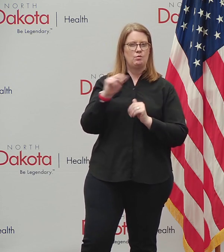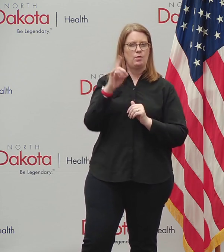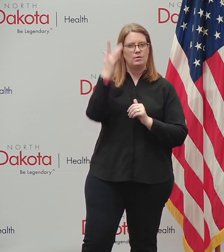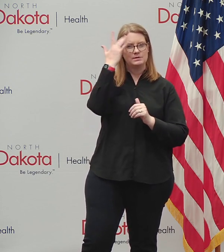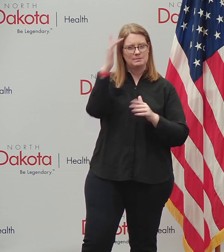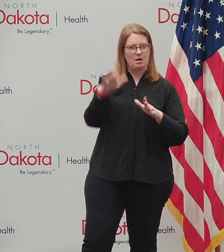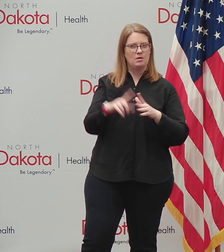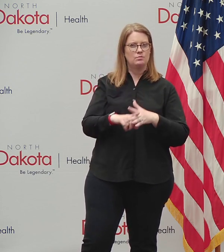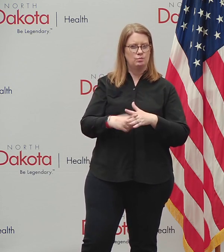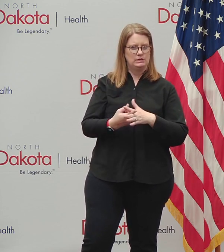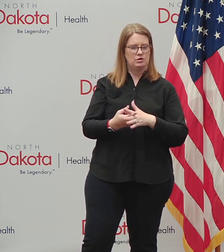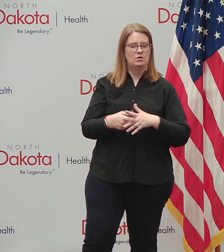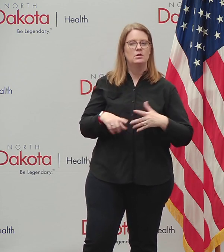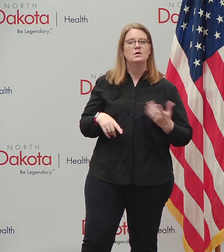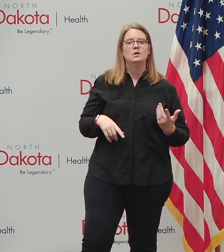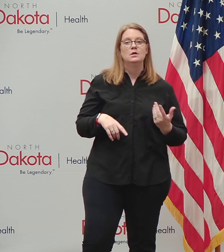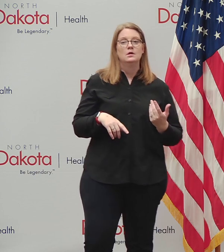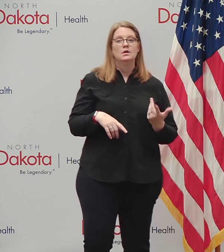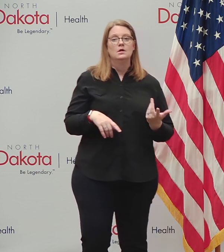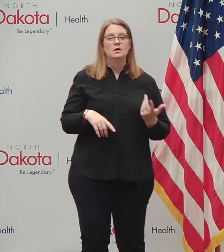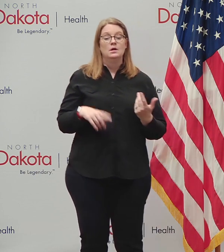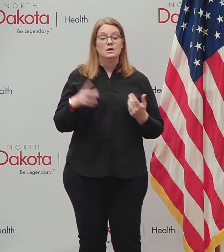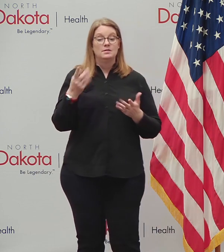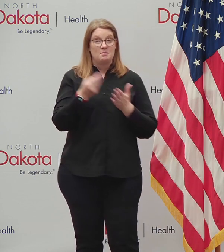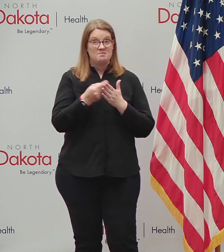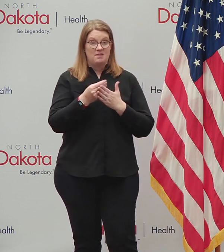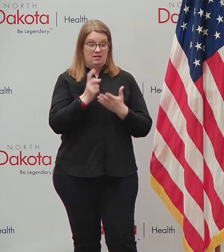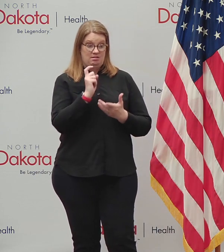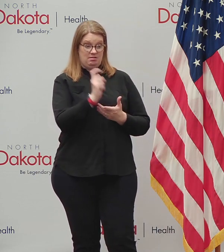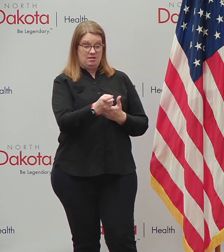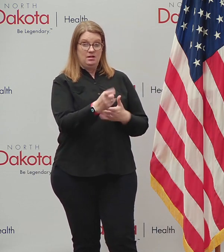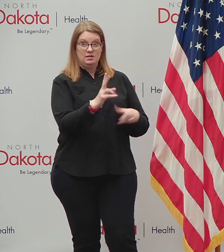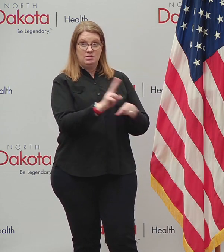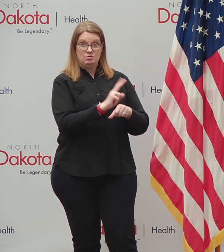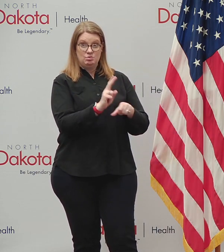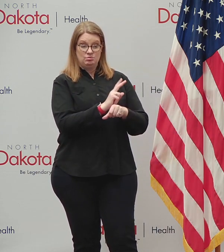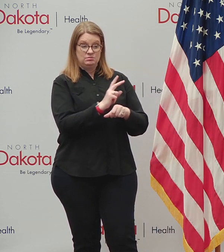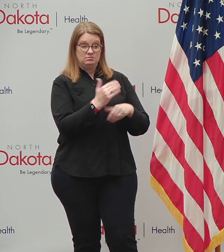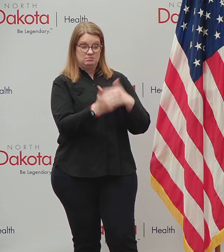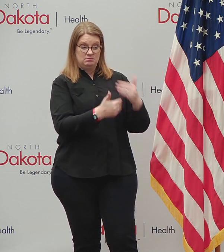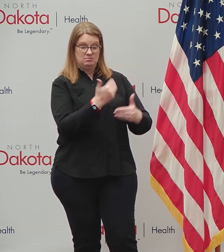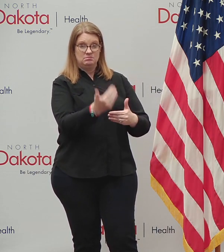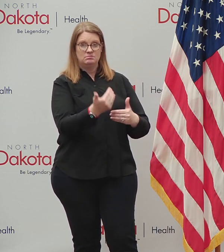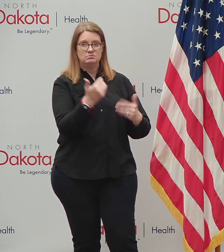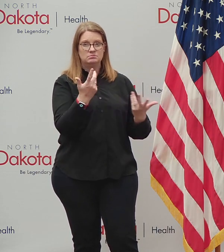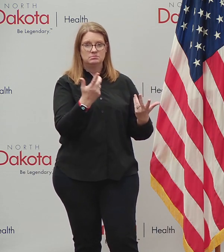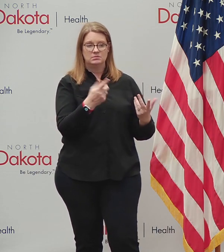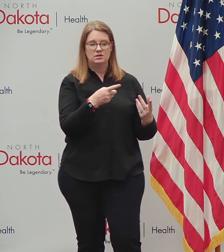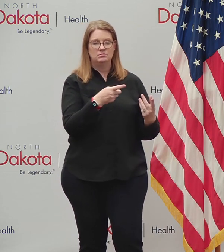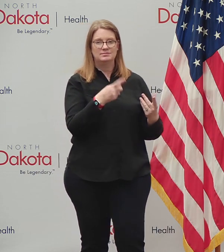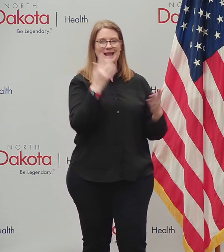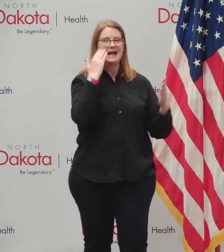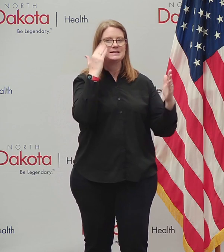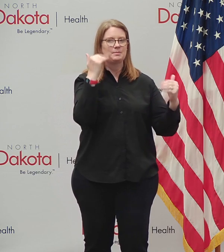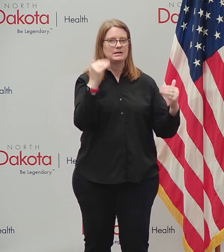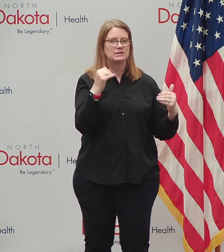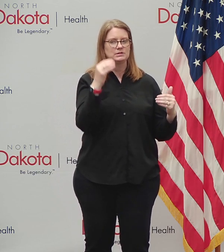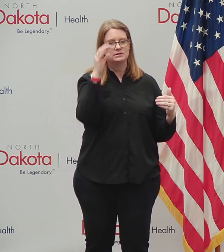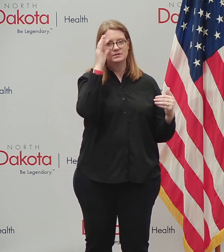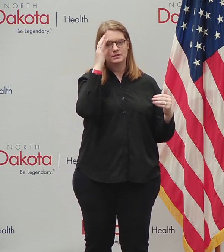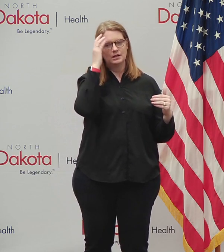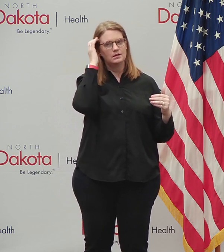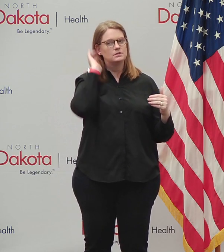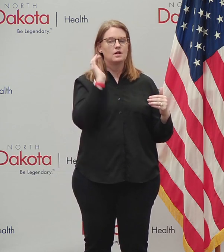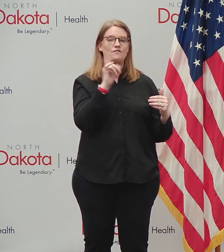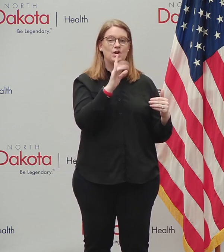get these grant dollars and use these to keep your business open during this timeframe, there's a strict